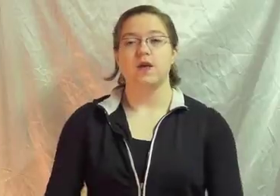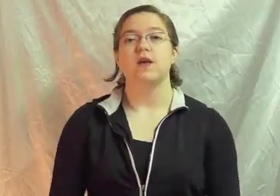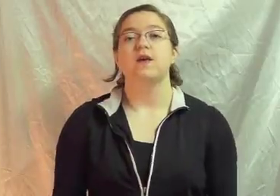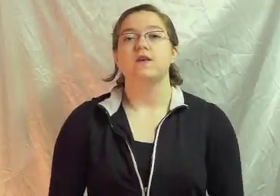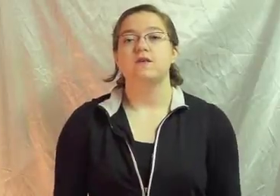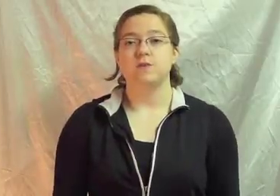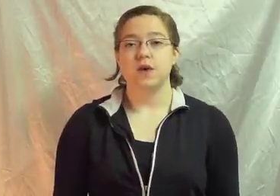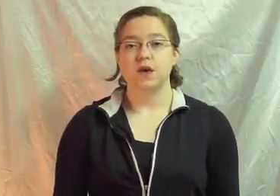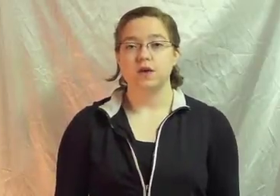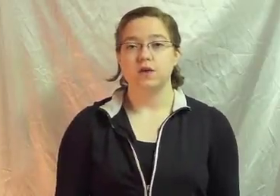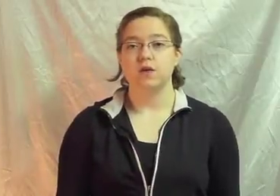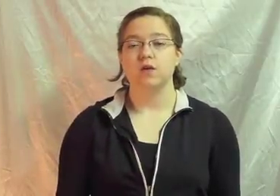Speak